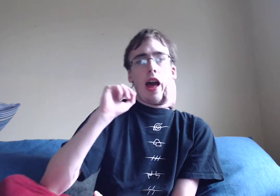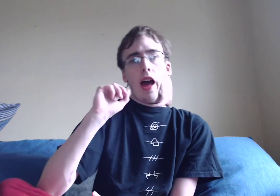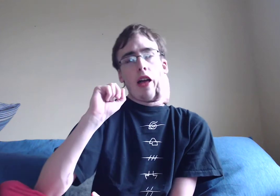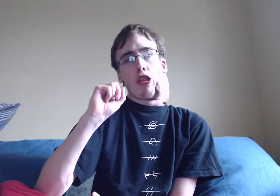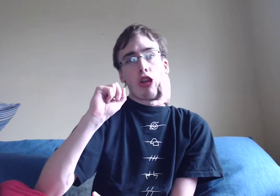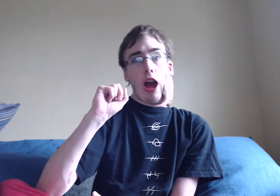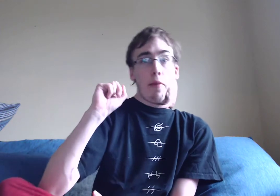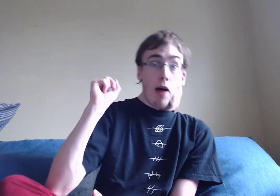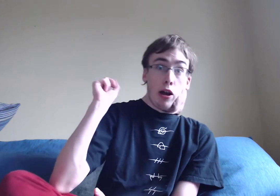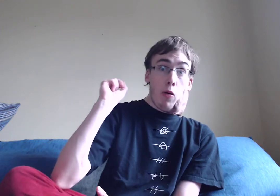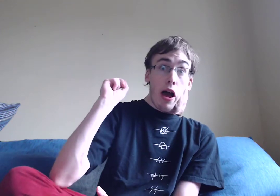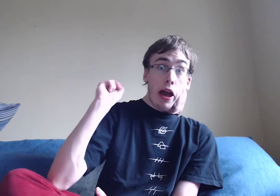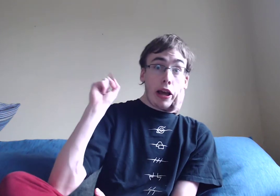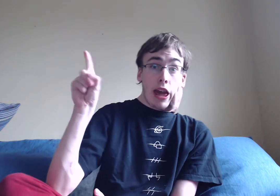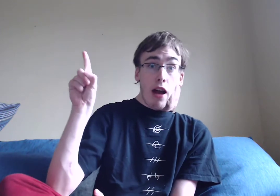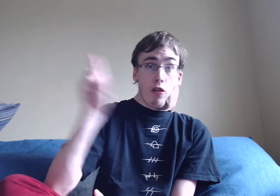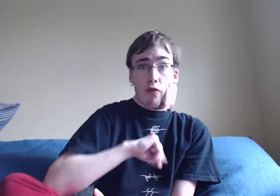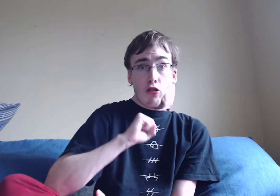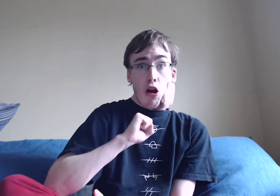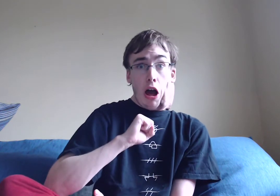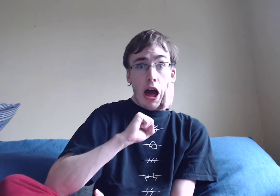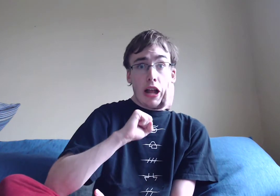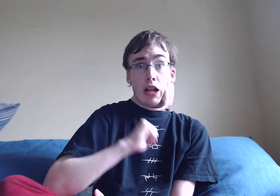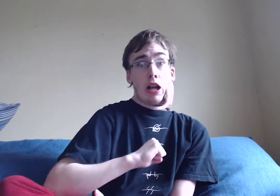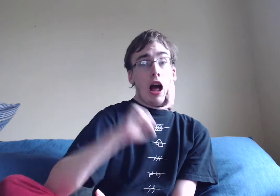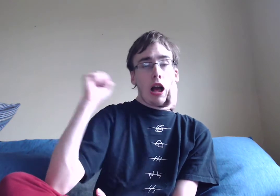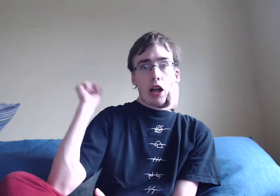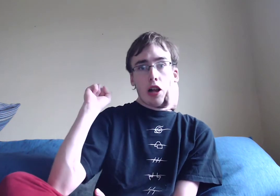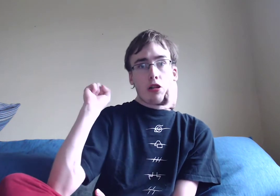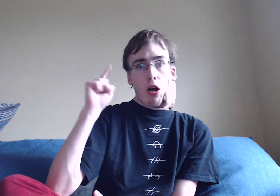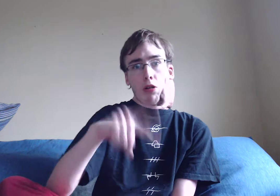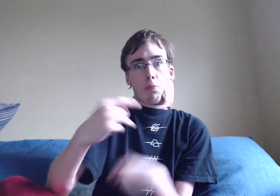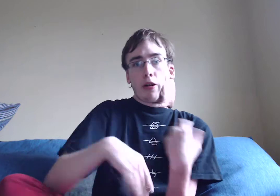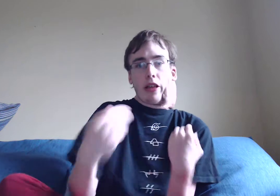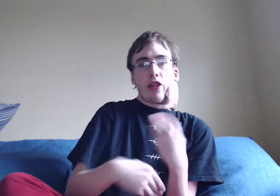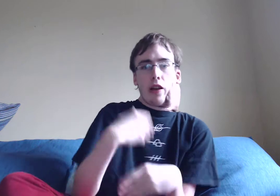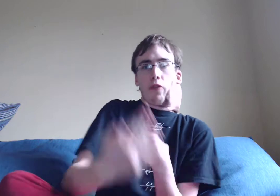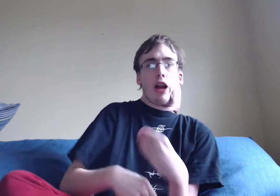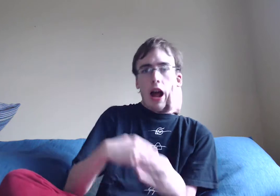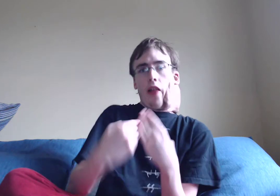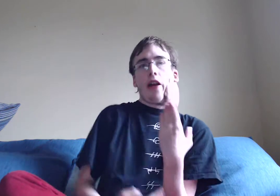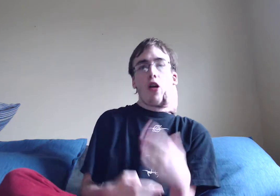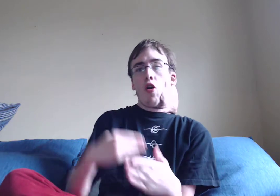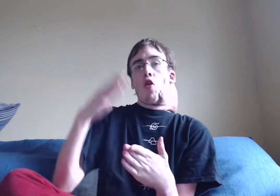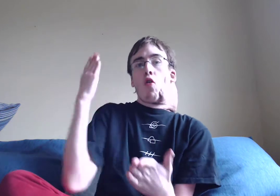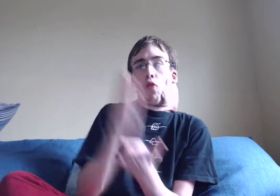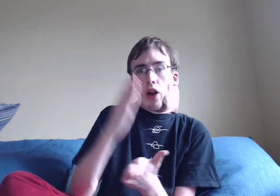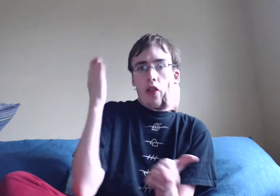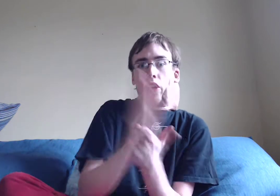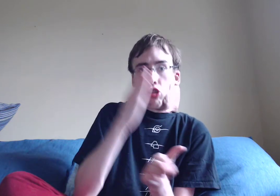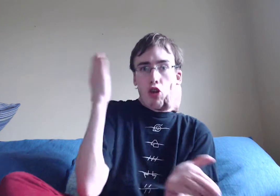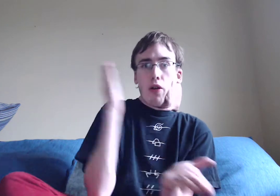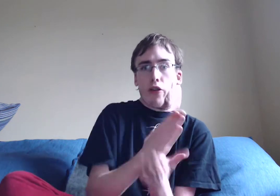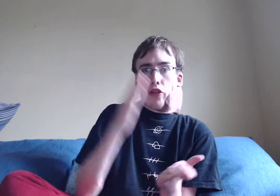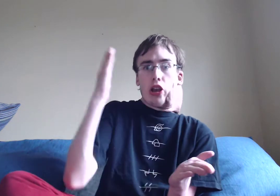And. Yeah. By the way. Carrot for straw hat. I'm going to start. Partitioning for that. Like. Really doing video.